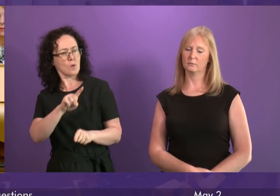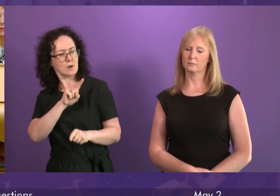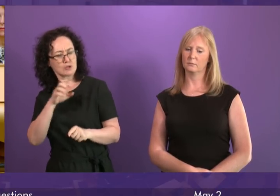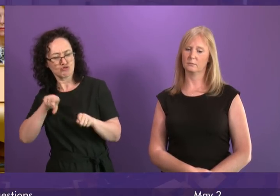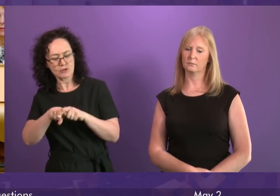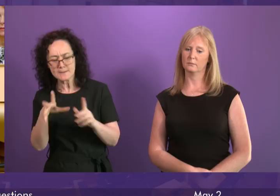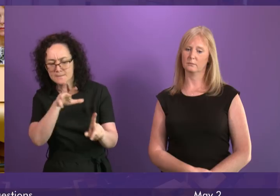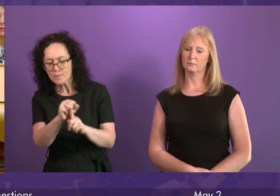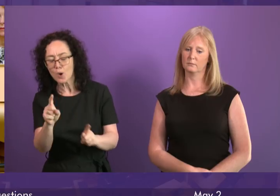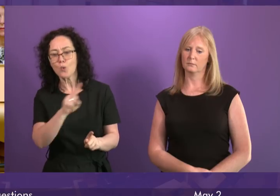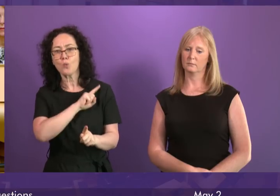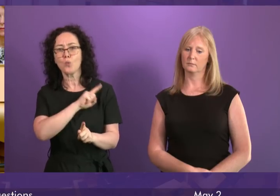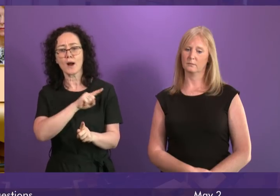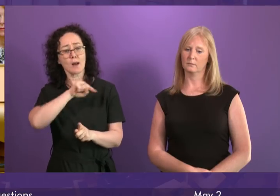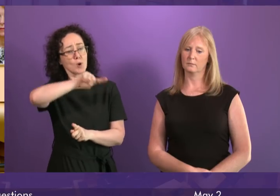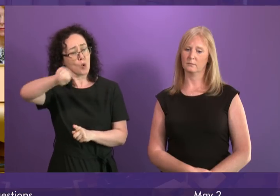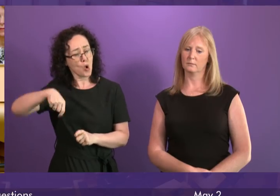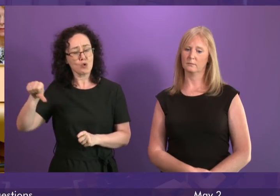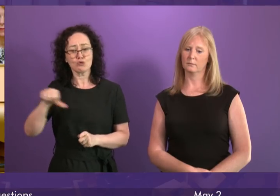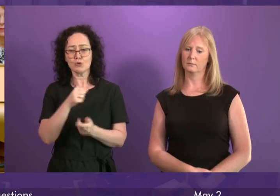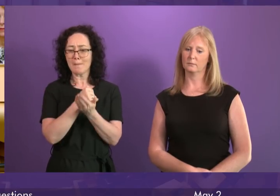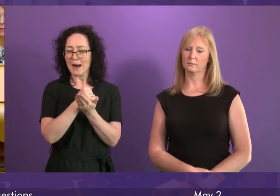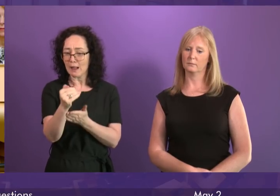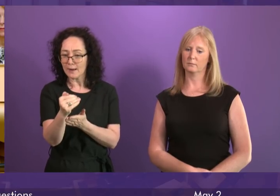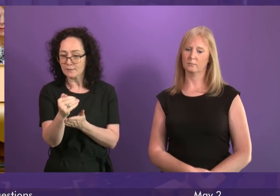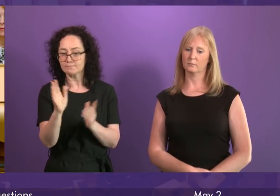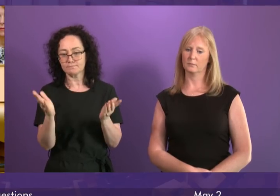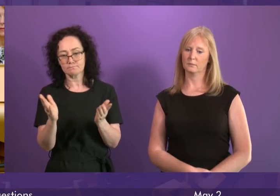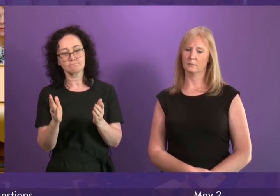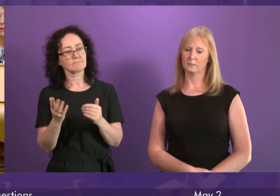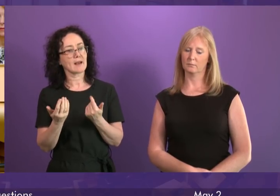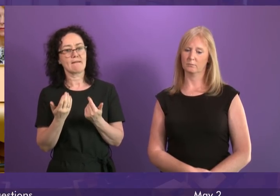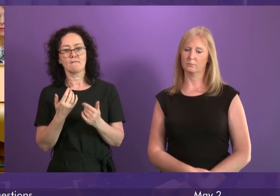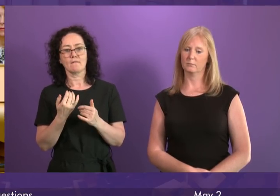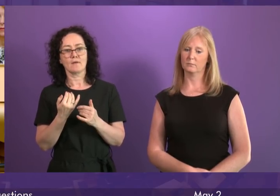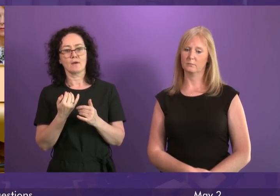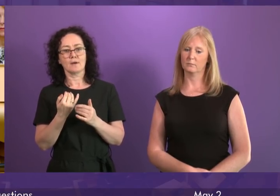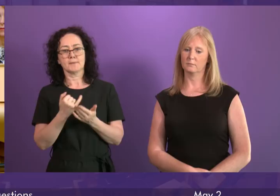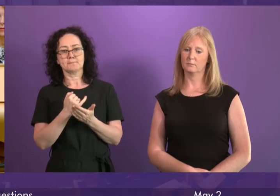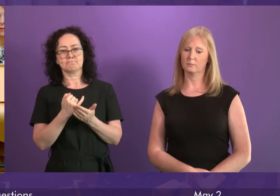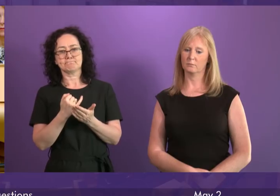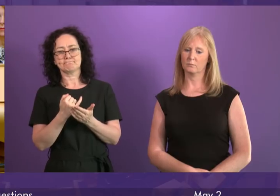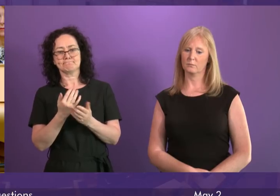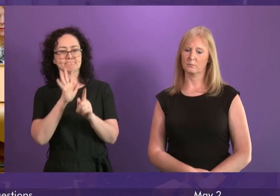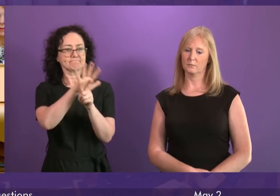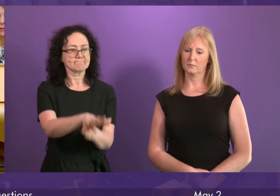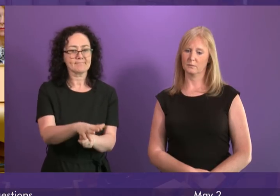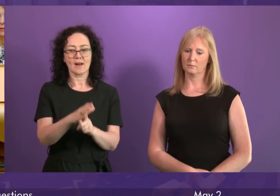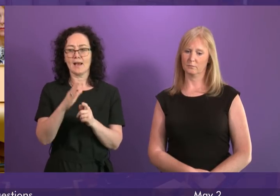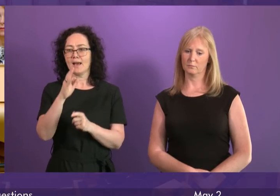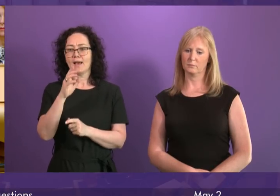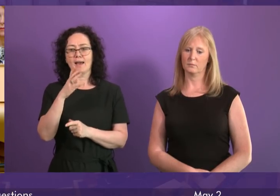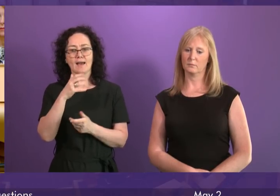should all be clear about this. Anti-Catholic, or in this case, possibly anti-Polish, discrimination